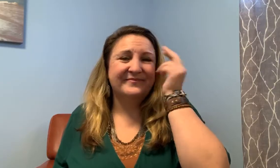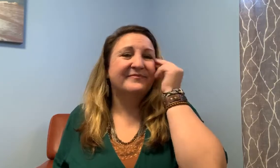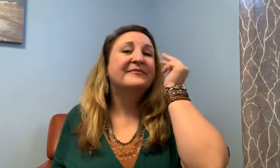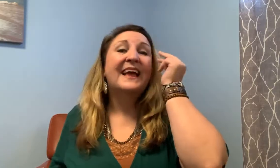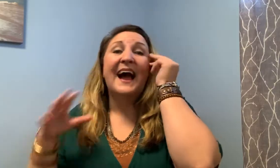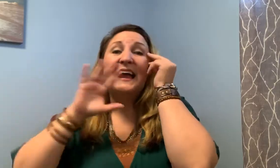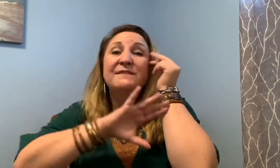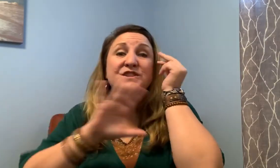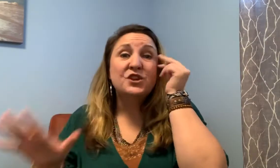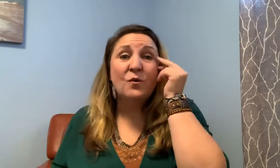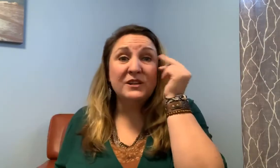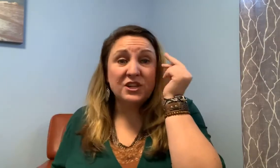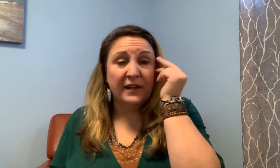I have so much clutter